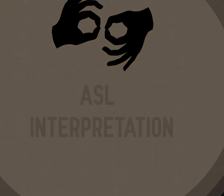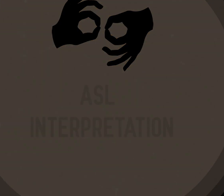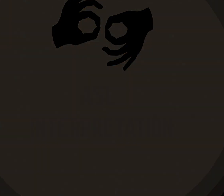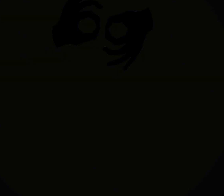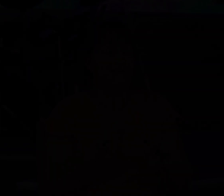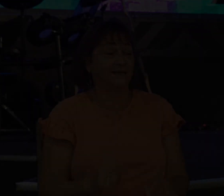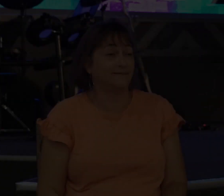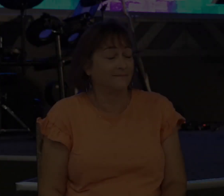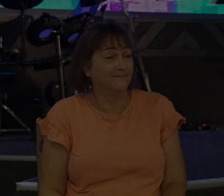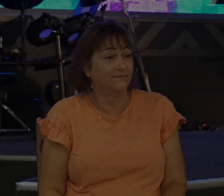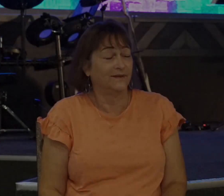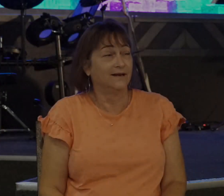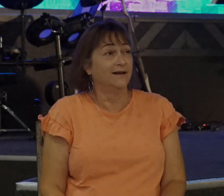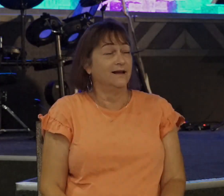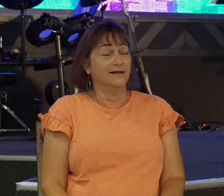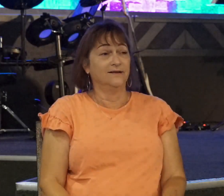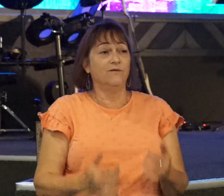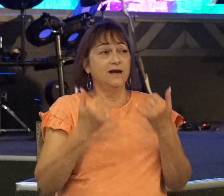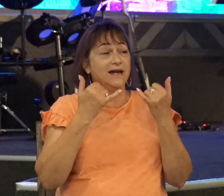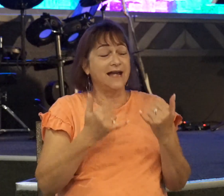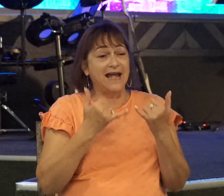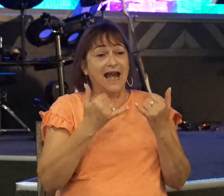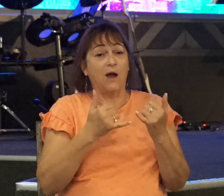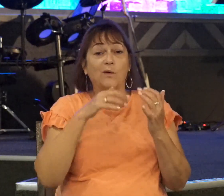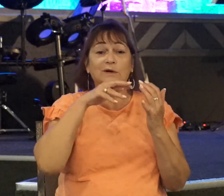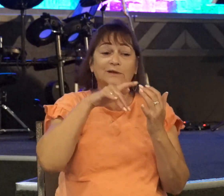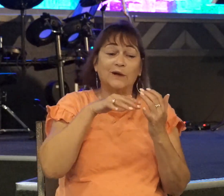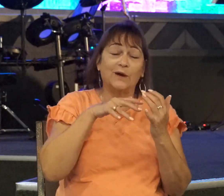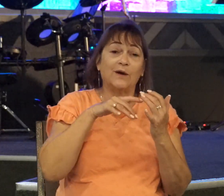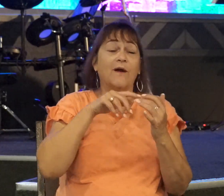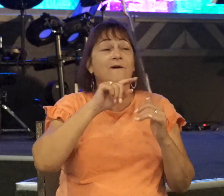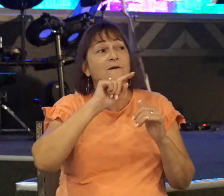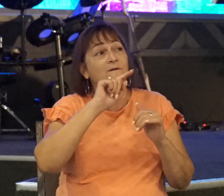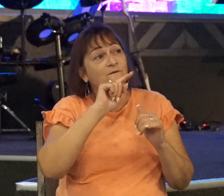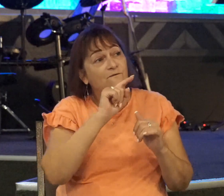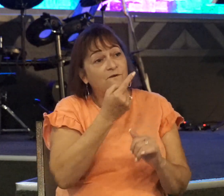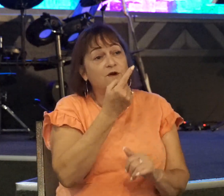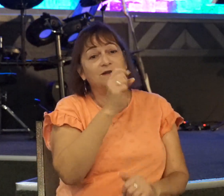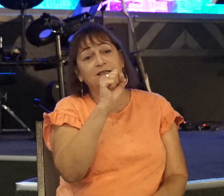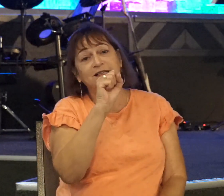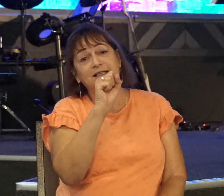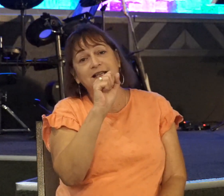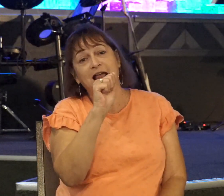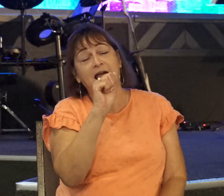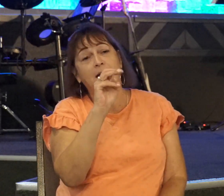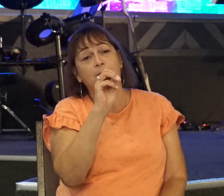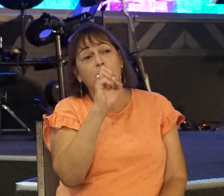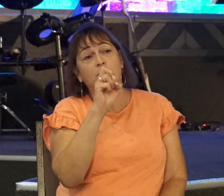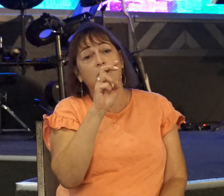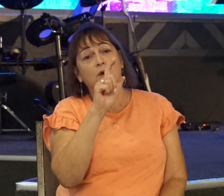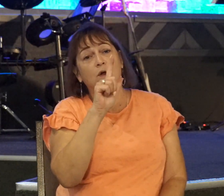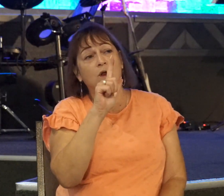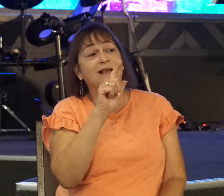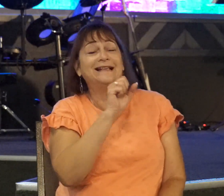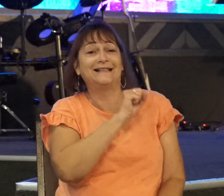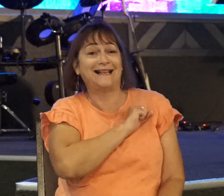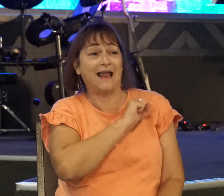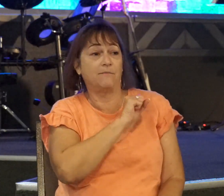We are making our way through 1st Samuel. We've been in 1st Samuel for a few months, and we're in chapter